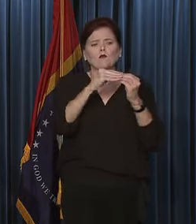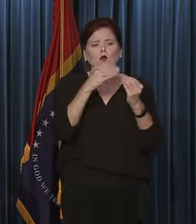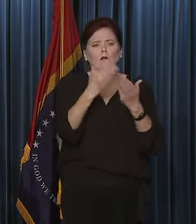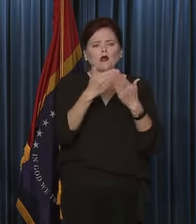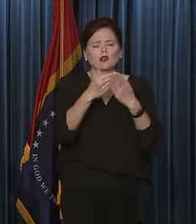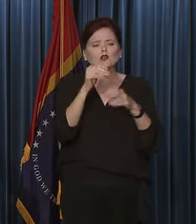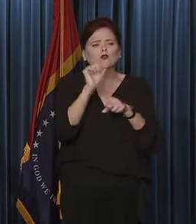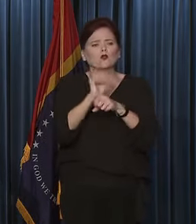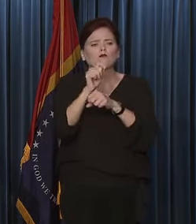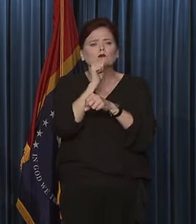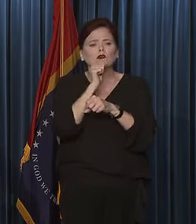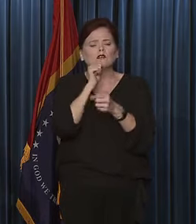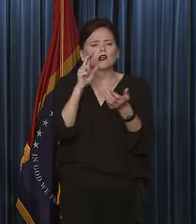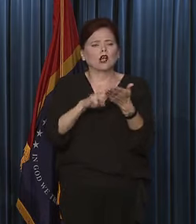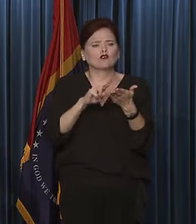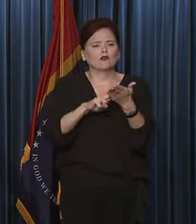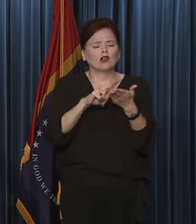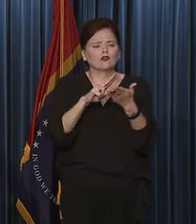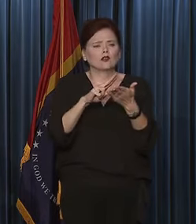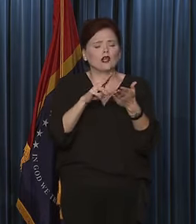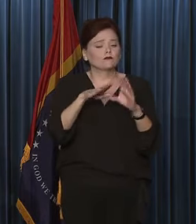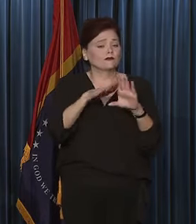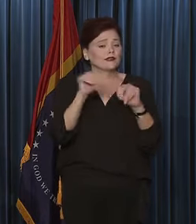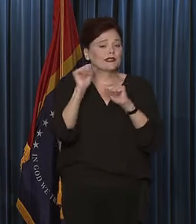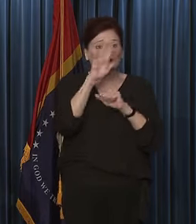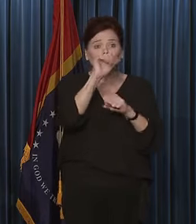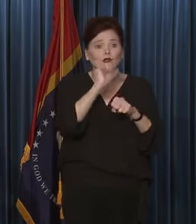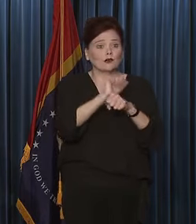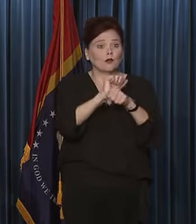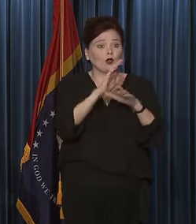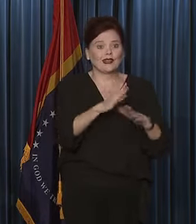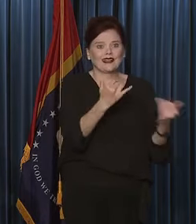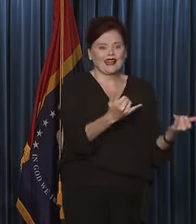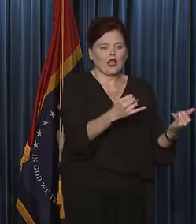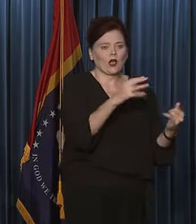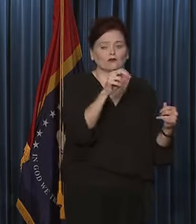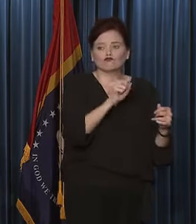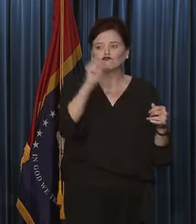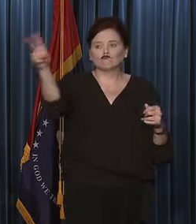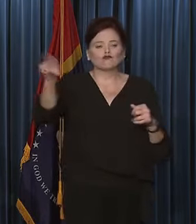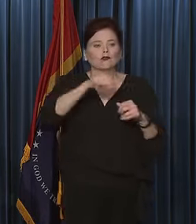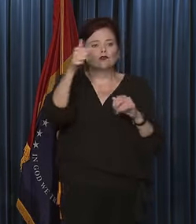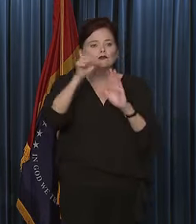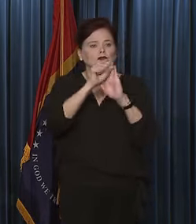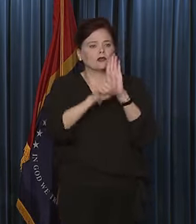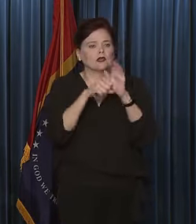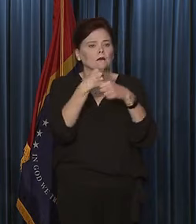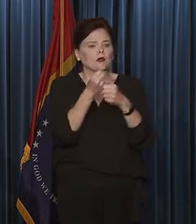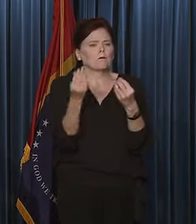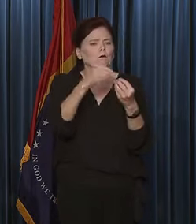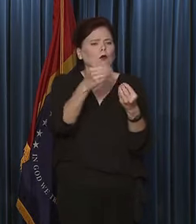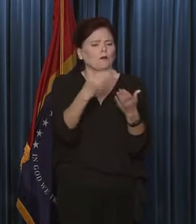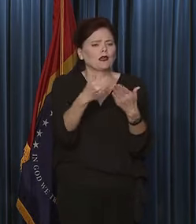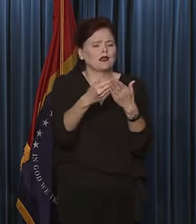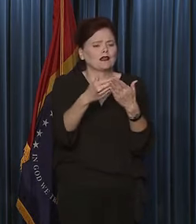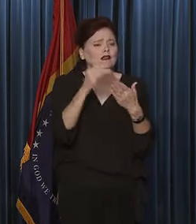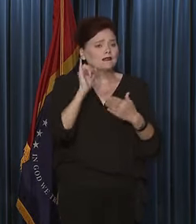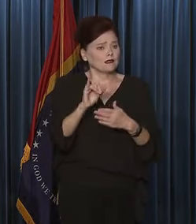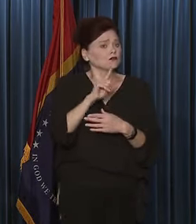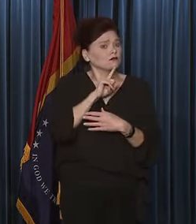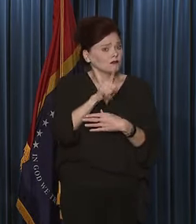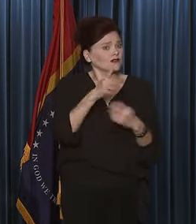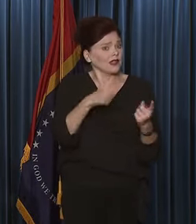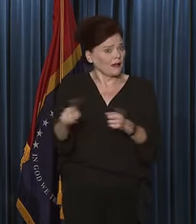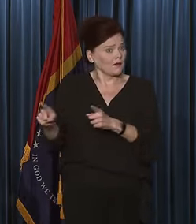work for private contractors and leaving their current employer and maybe going outside Mississippi to work to make more money. It's a reality that's been